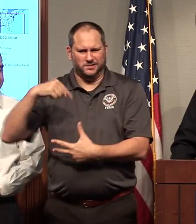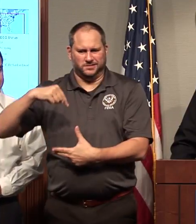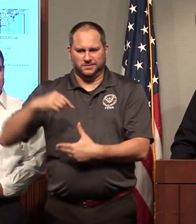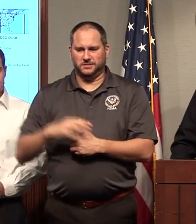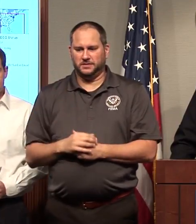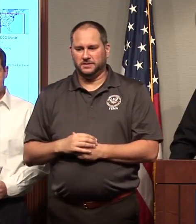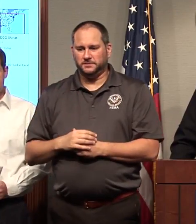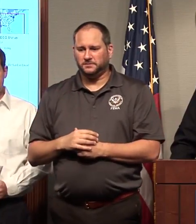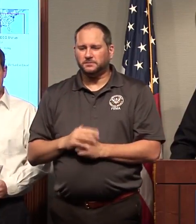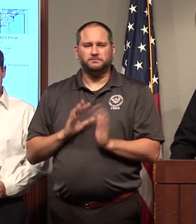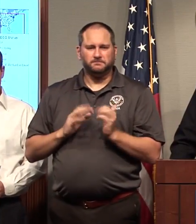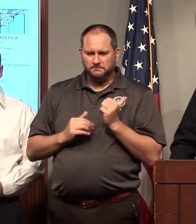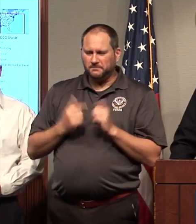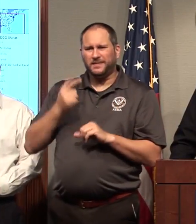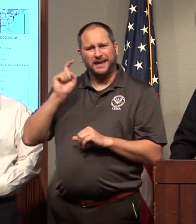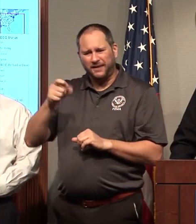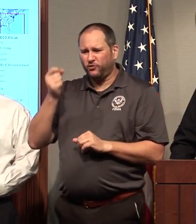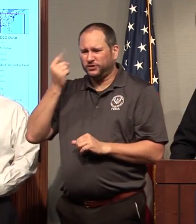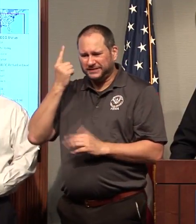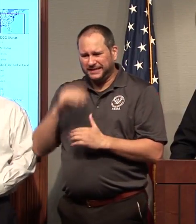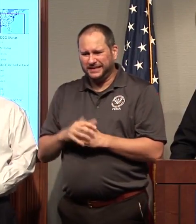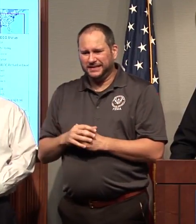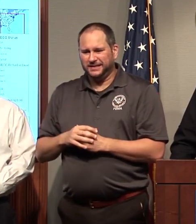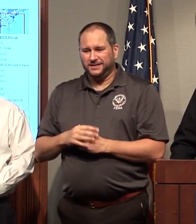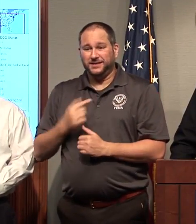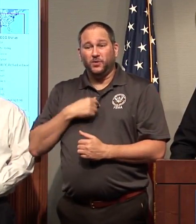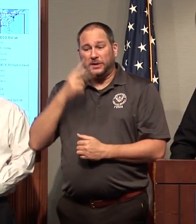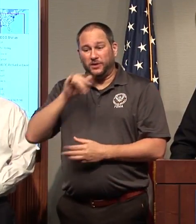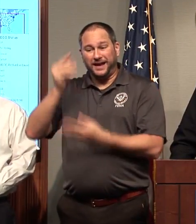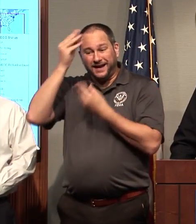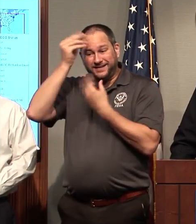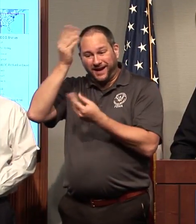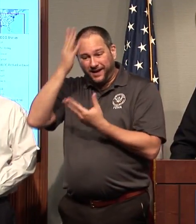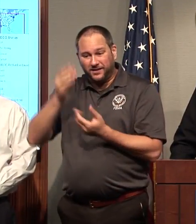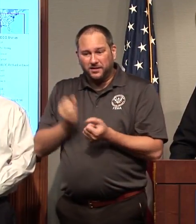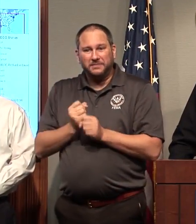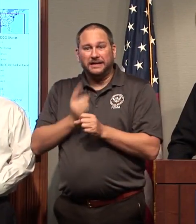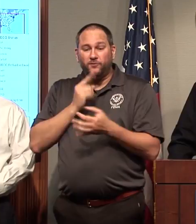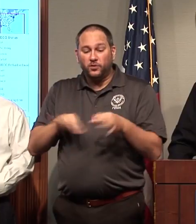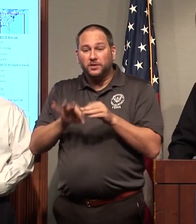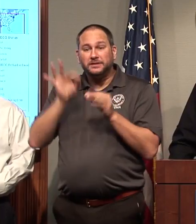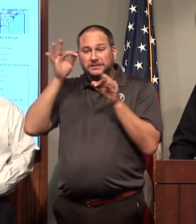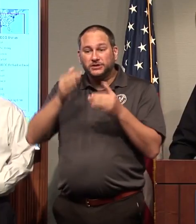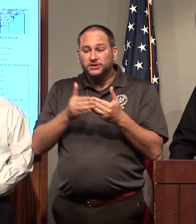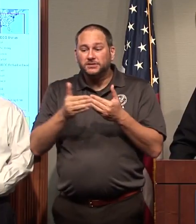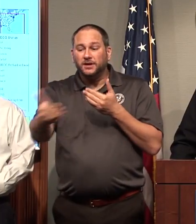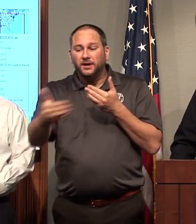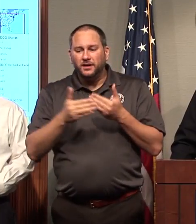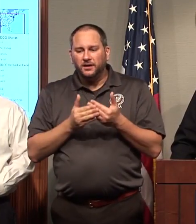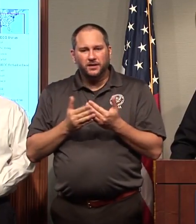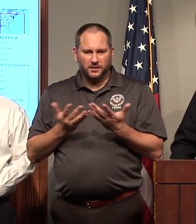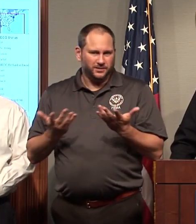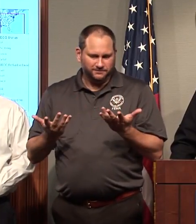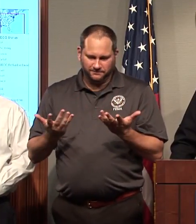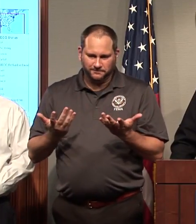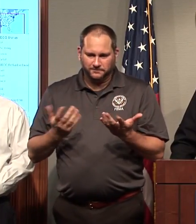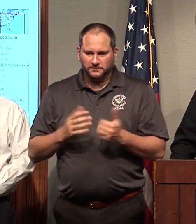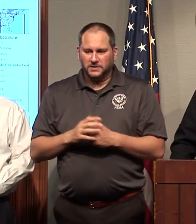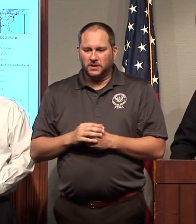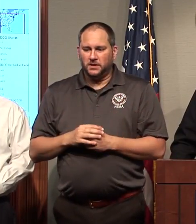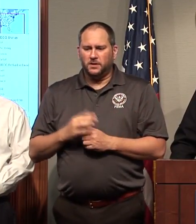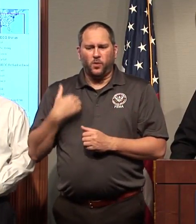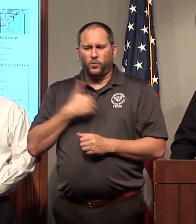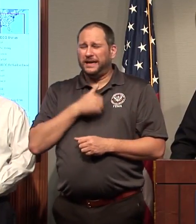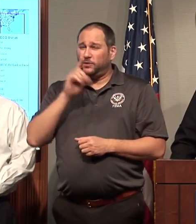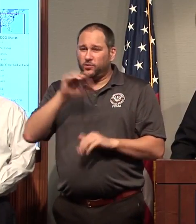and we have to we have to look at data to make meaningful decisions on the way forward. So I think we can all agree that, you know, we do that on a